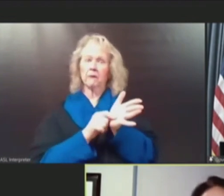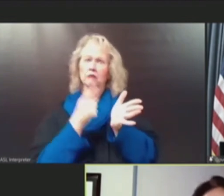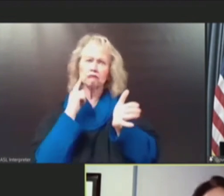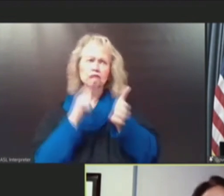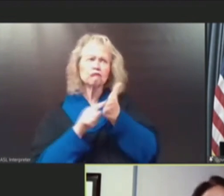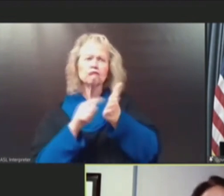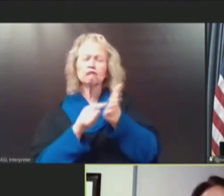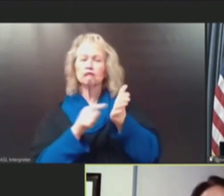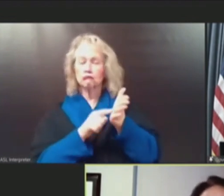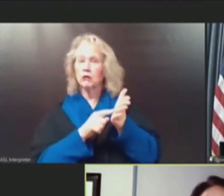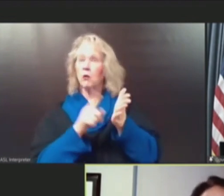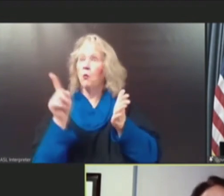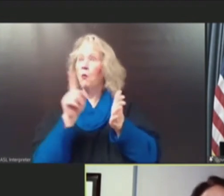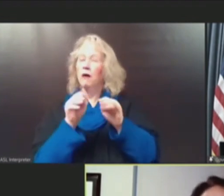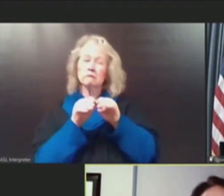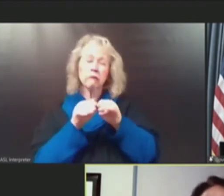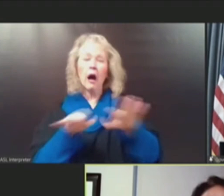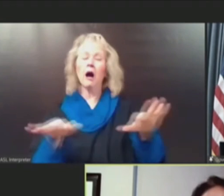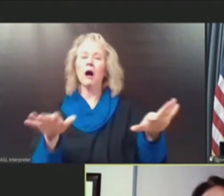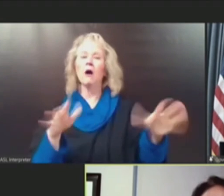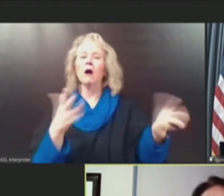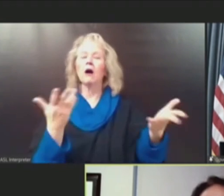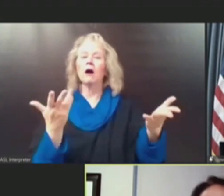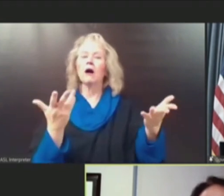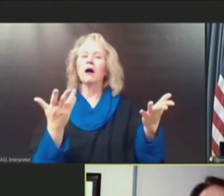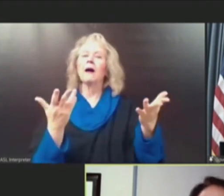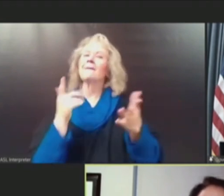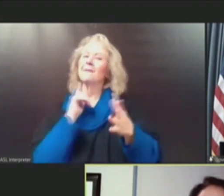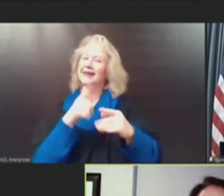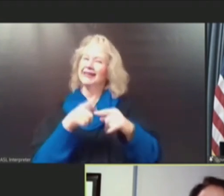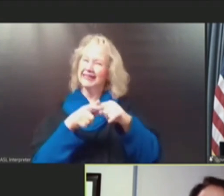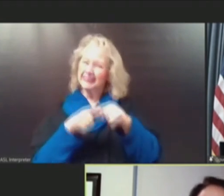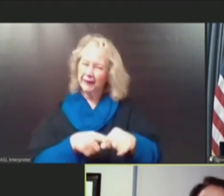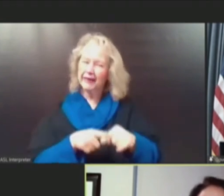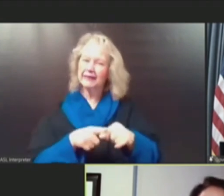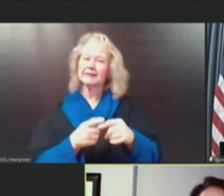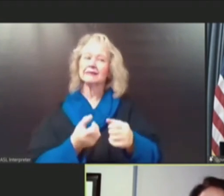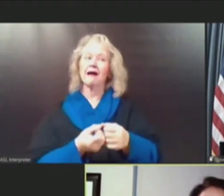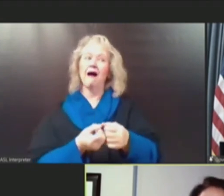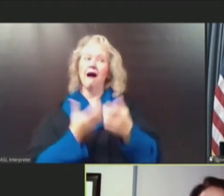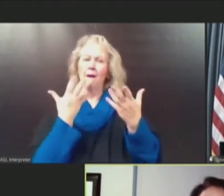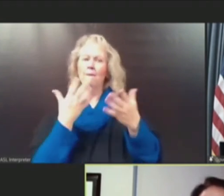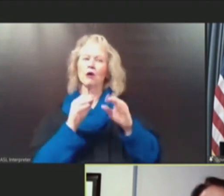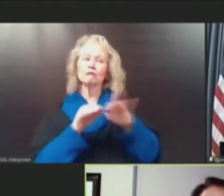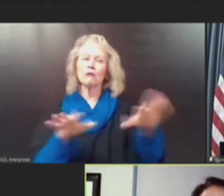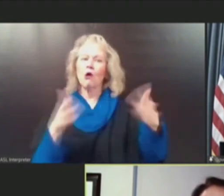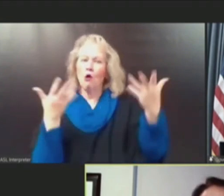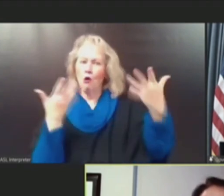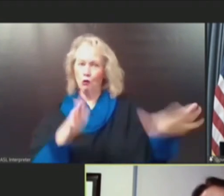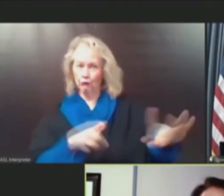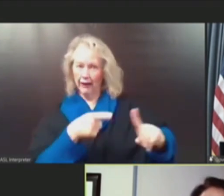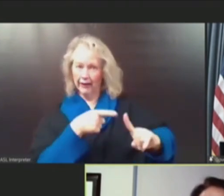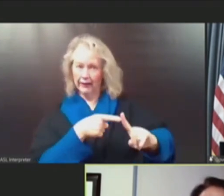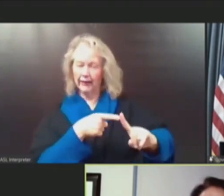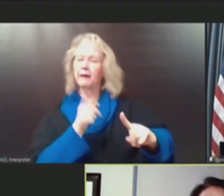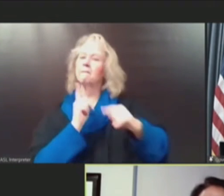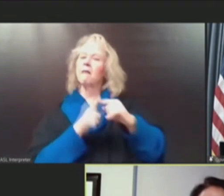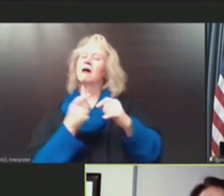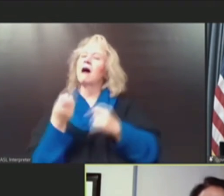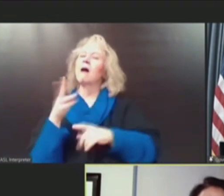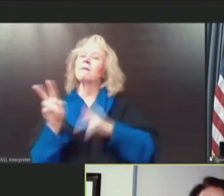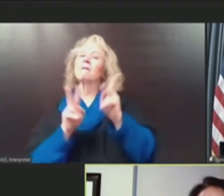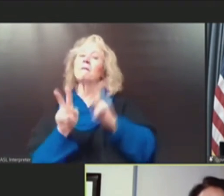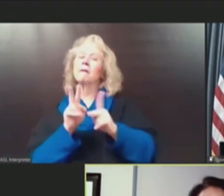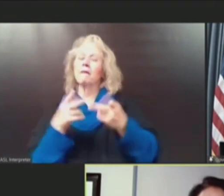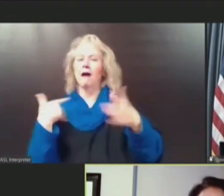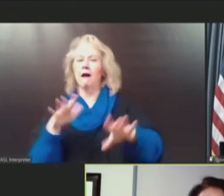transmission that has occurred. But again, it depends a lot on the amount of disease that is in the community and on the vaccination rate you